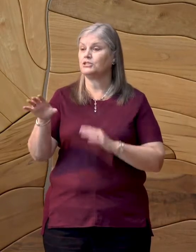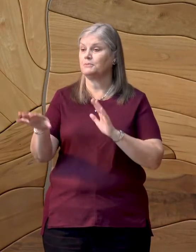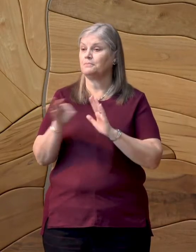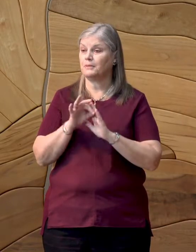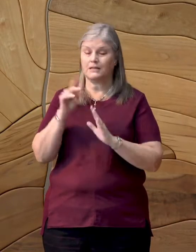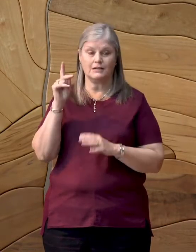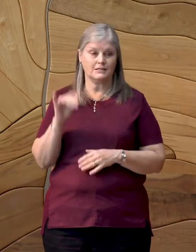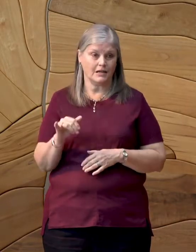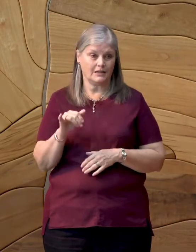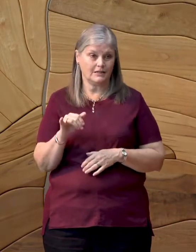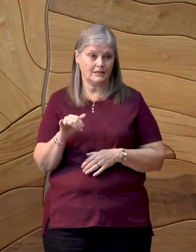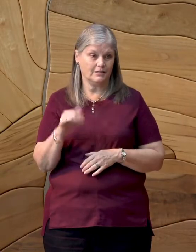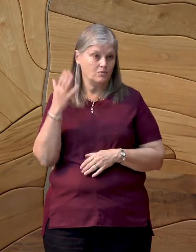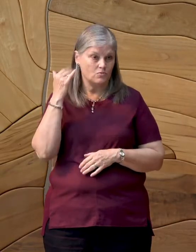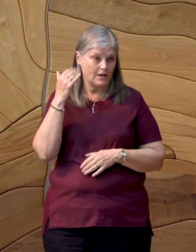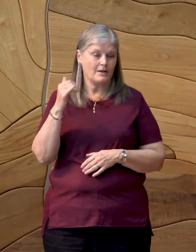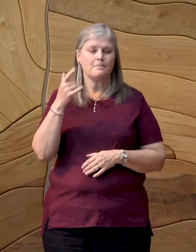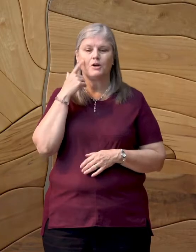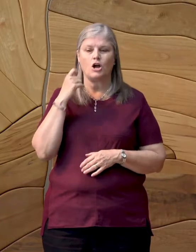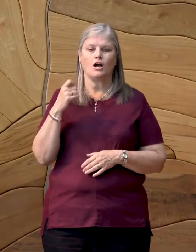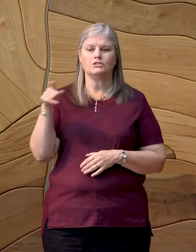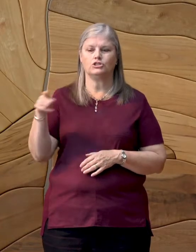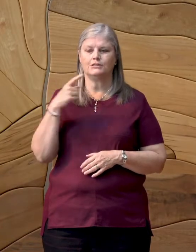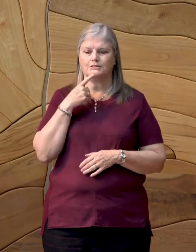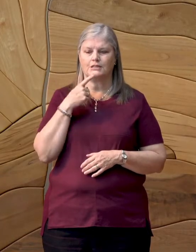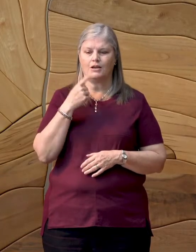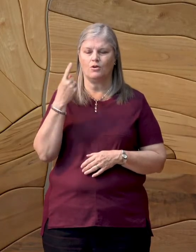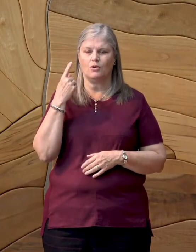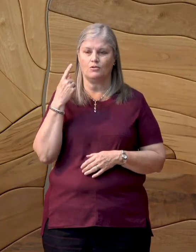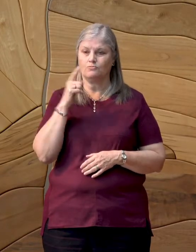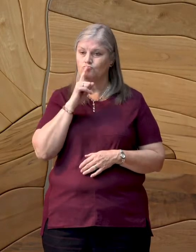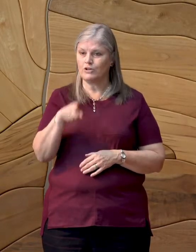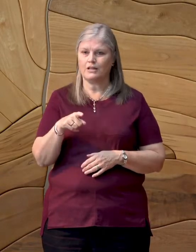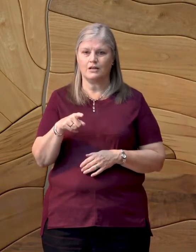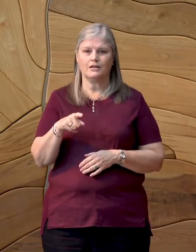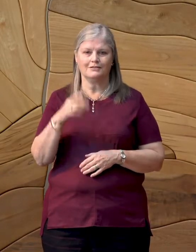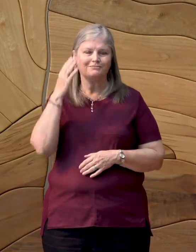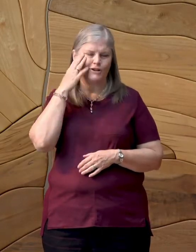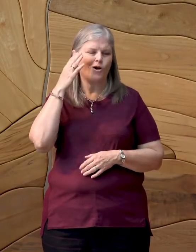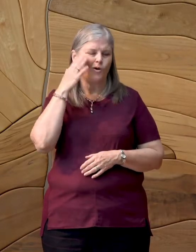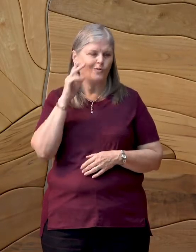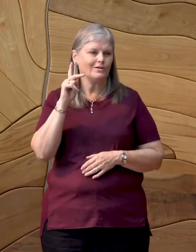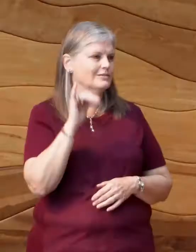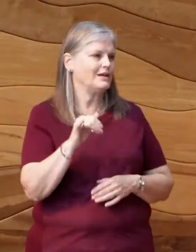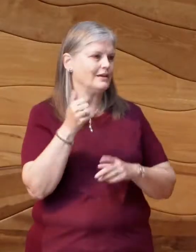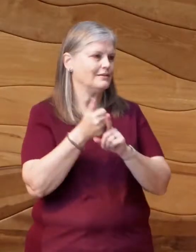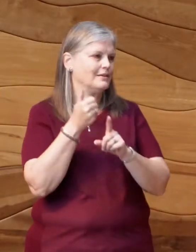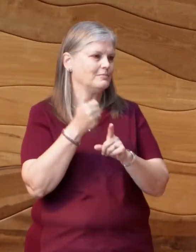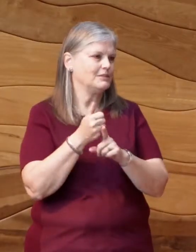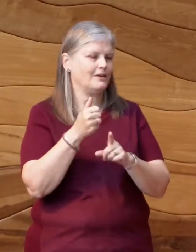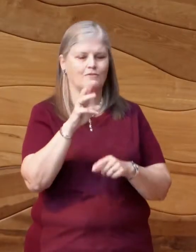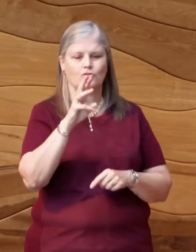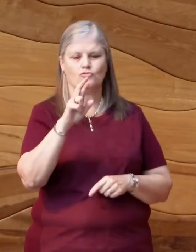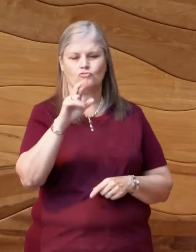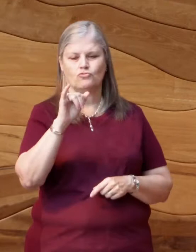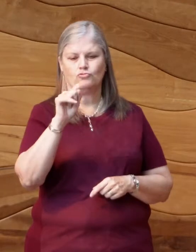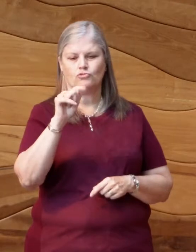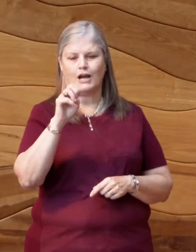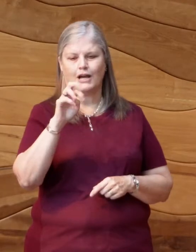our state, she told me, because, for one thing, it's widely known that Kentucky is a writerly state.